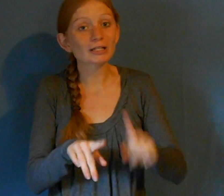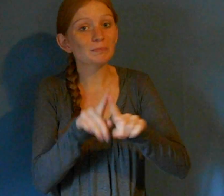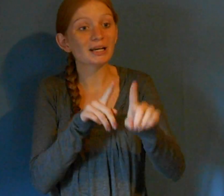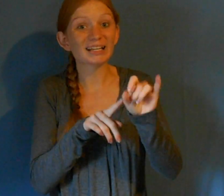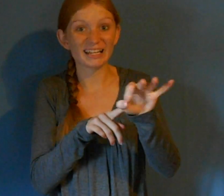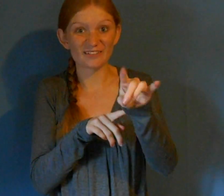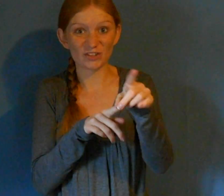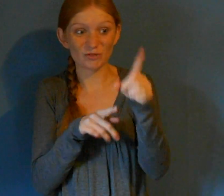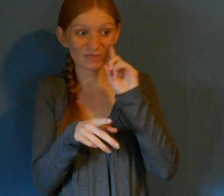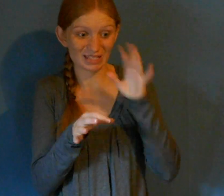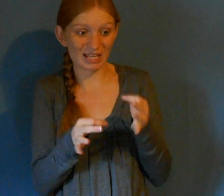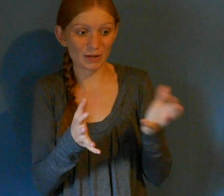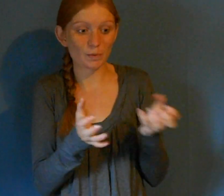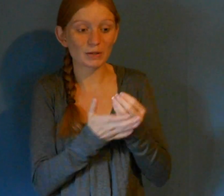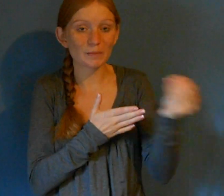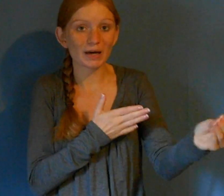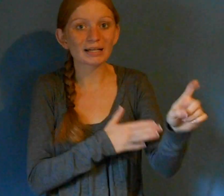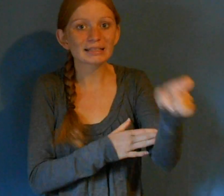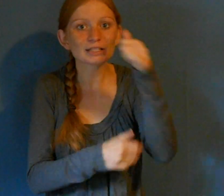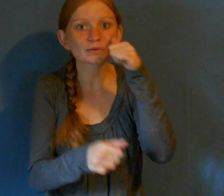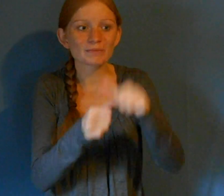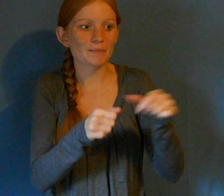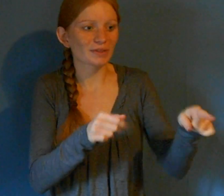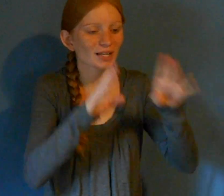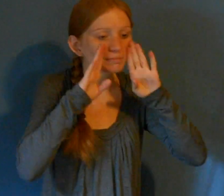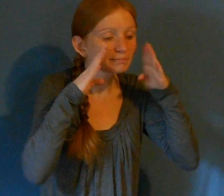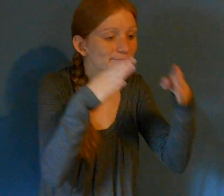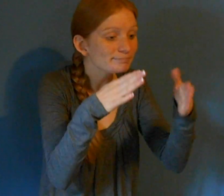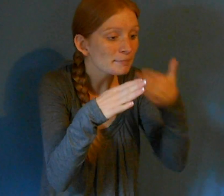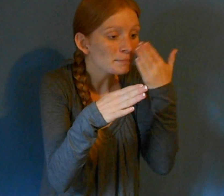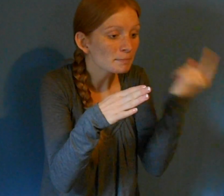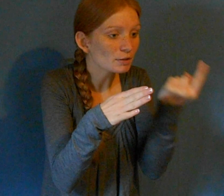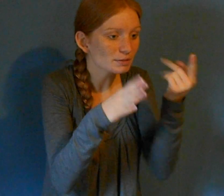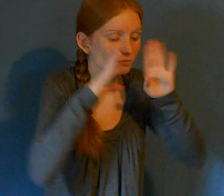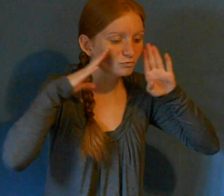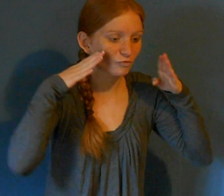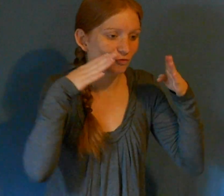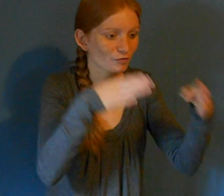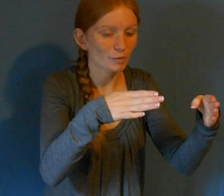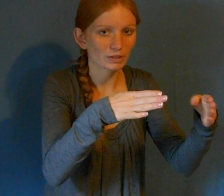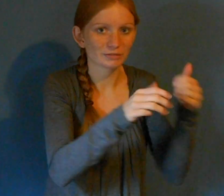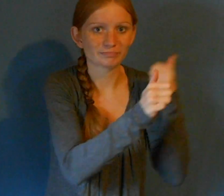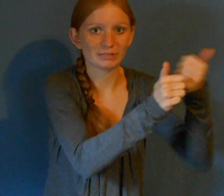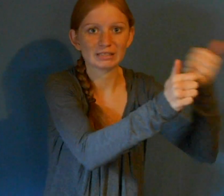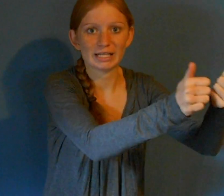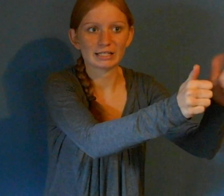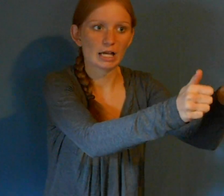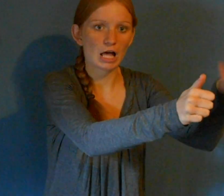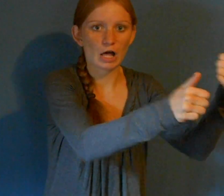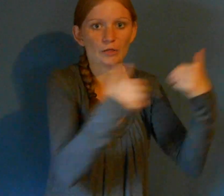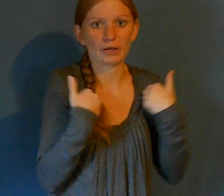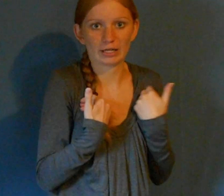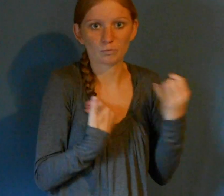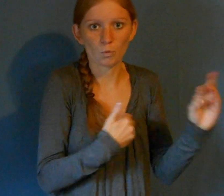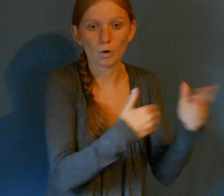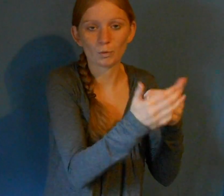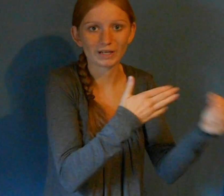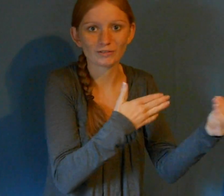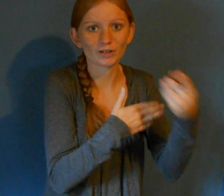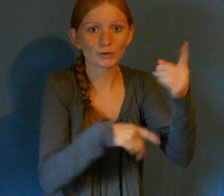be able to give their attention and give them a look out to you, because that is the end of their blood to go chase around them or whatever it might be that they smell. And so it's the same idea with